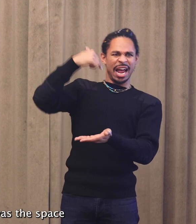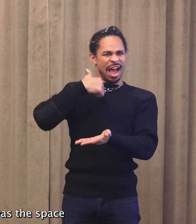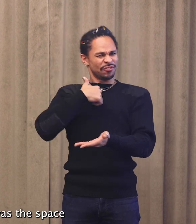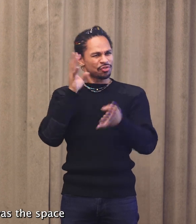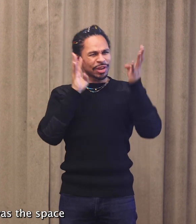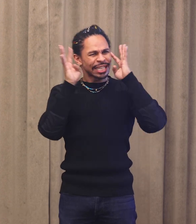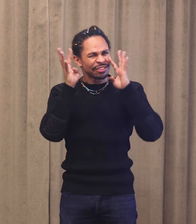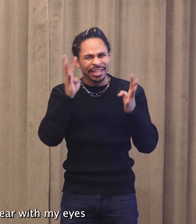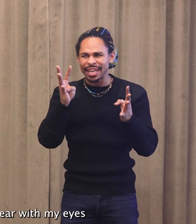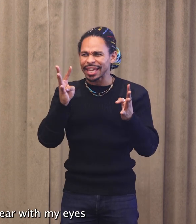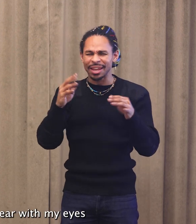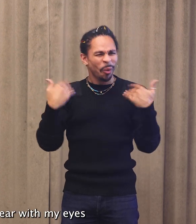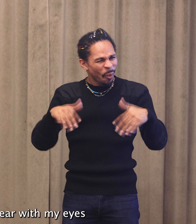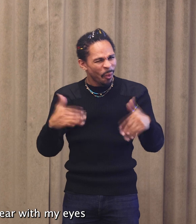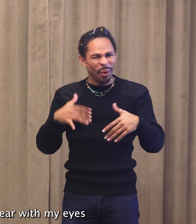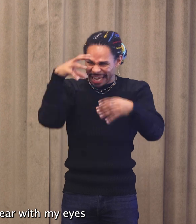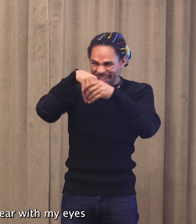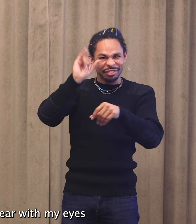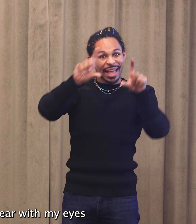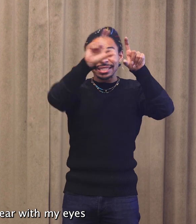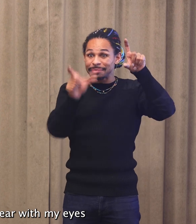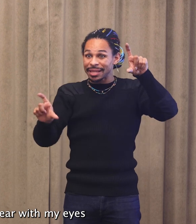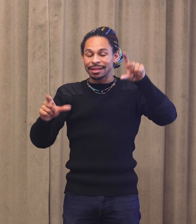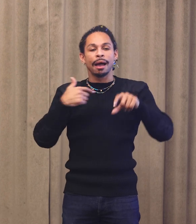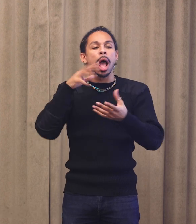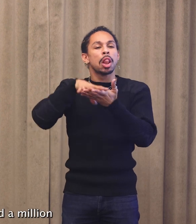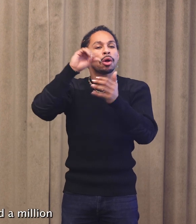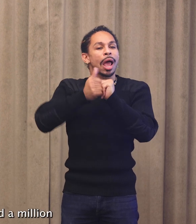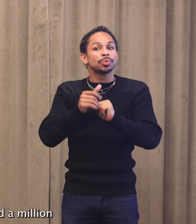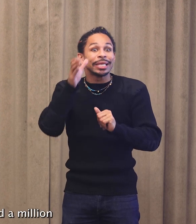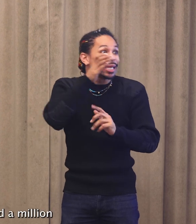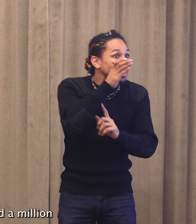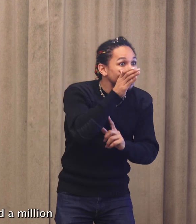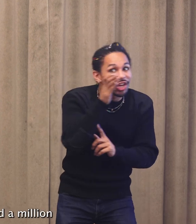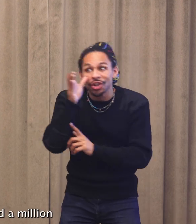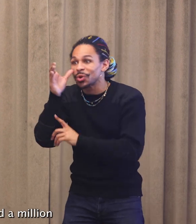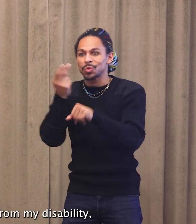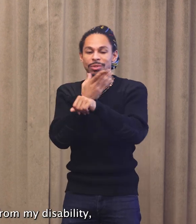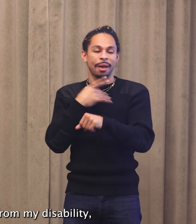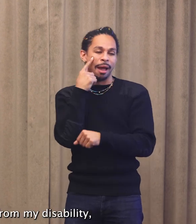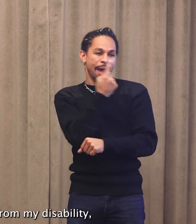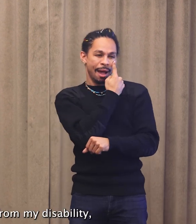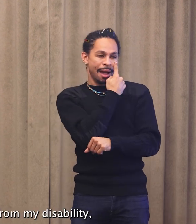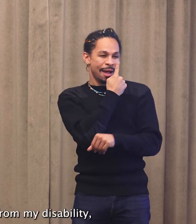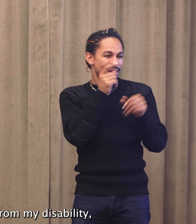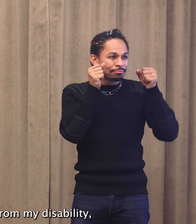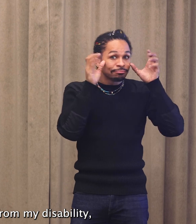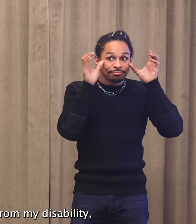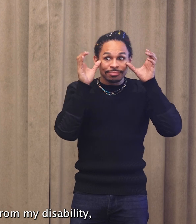this was the space where I learned to hear with my eyes, and developed a million other